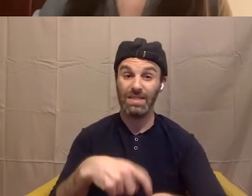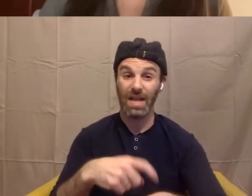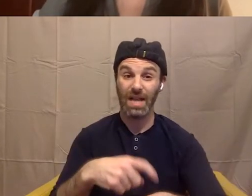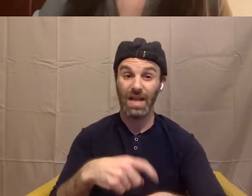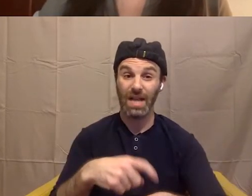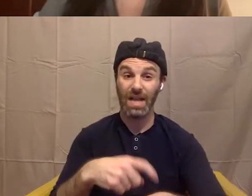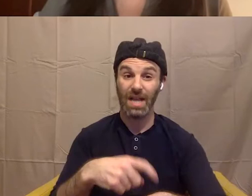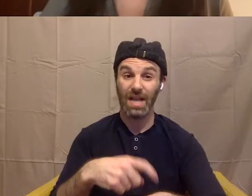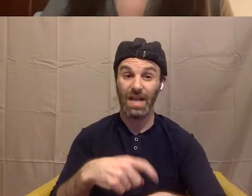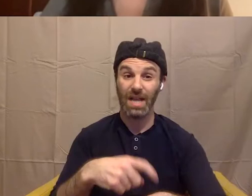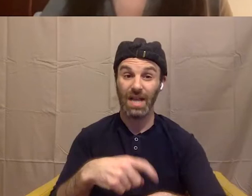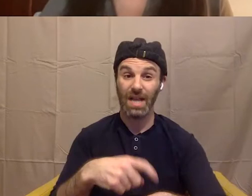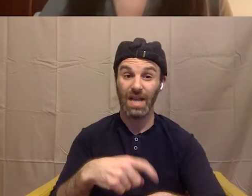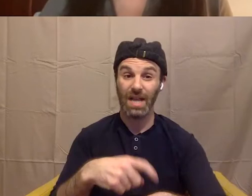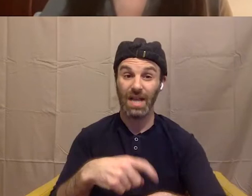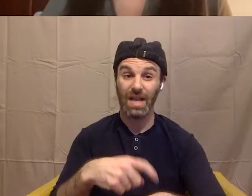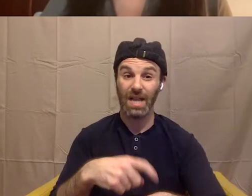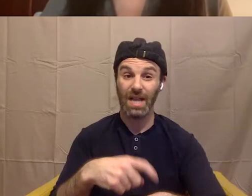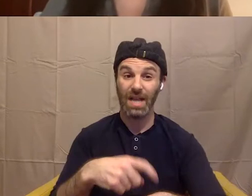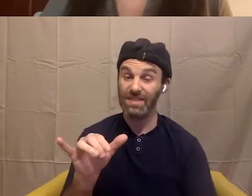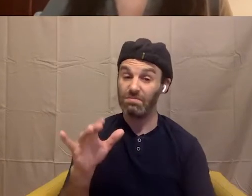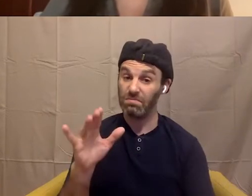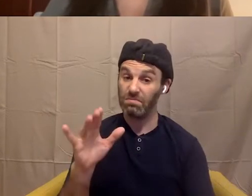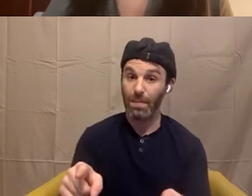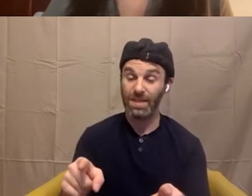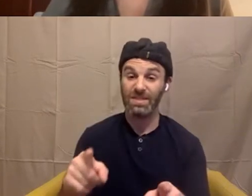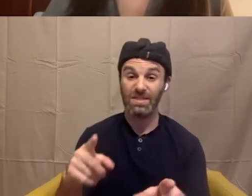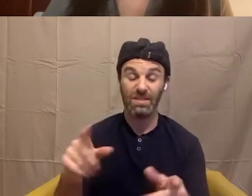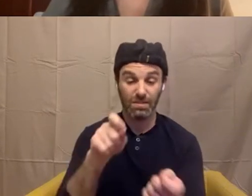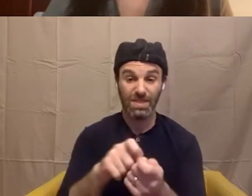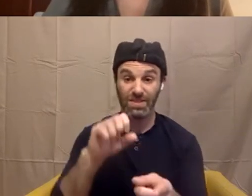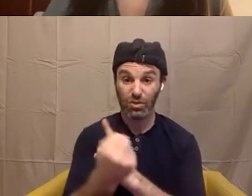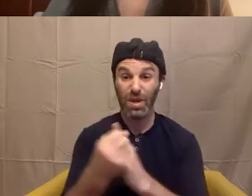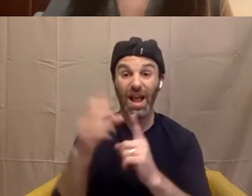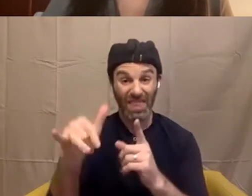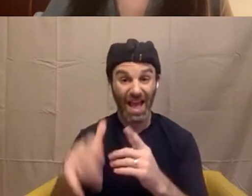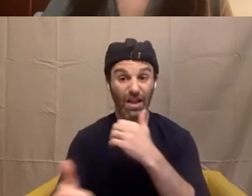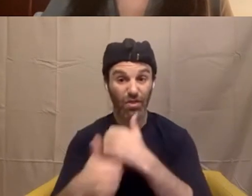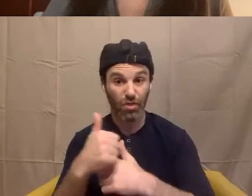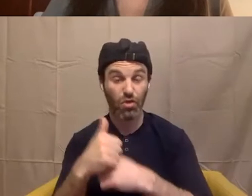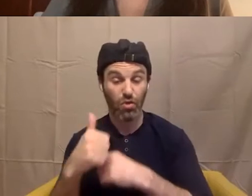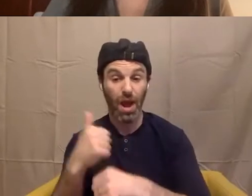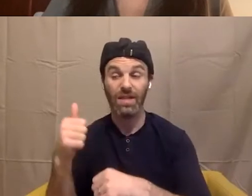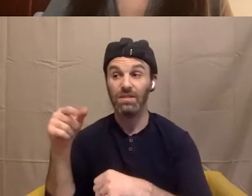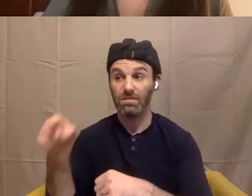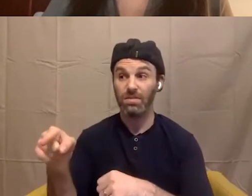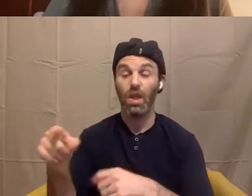that is something that's going to happen. And that is a threat to the family and the community. And here in Canada, it's not just the cops. It's all social, social services,